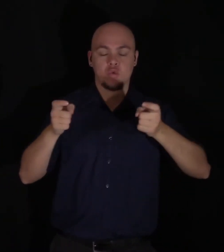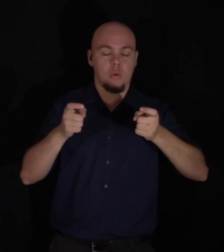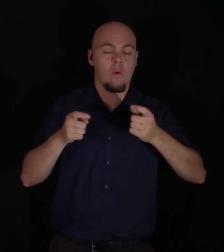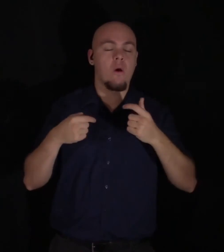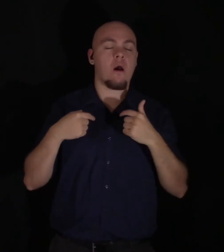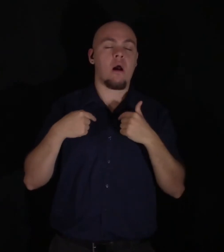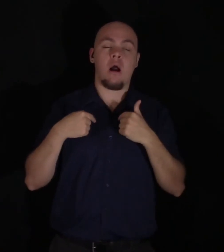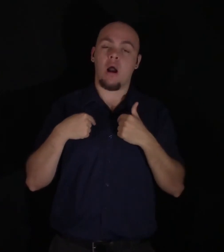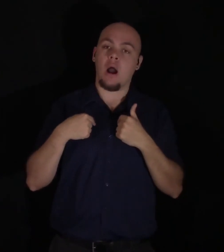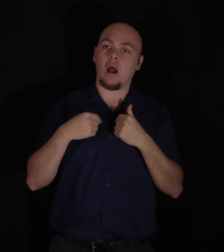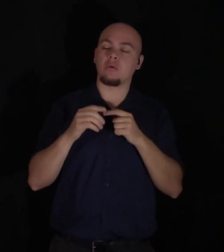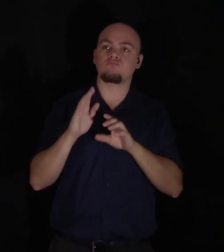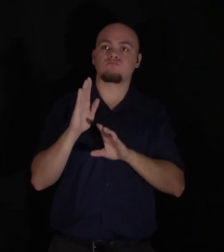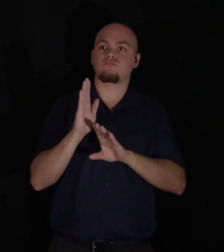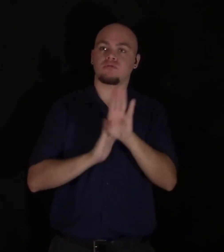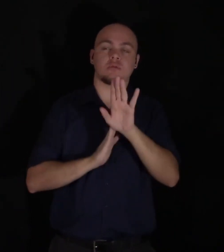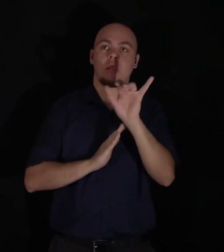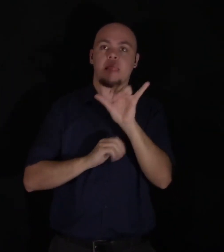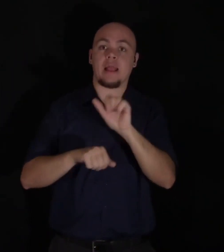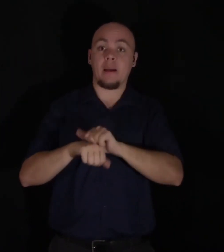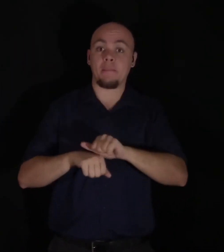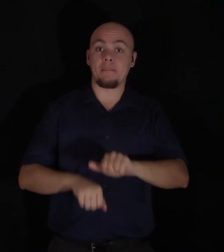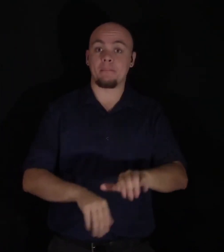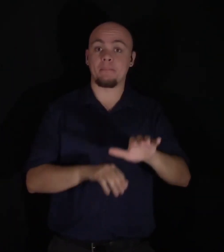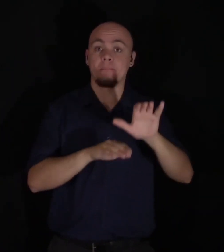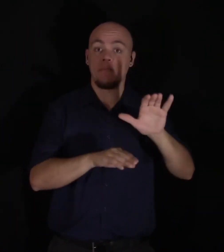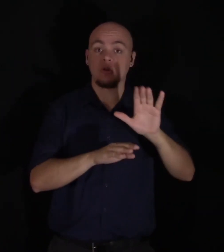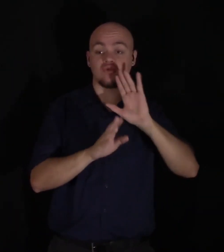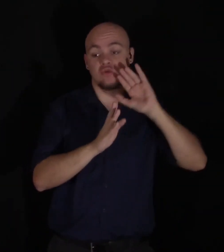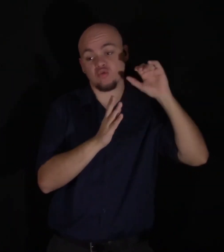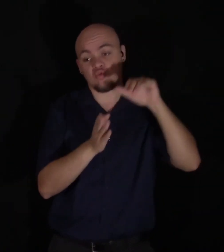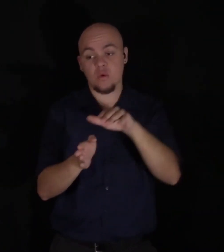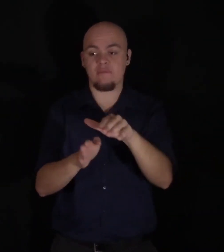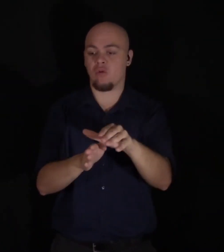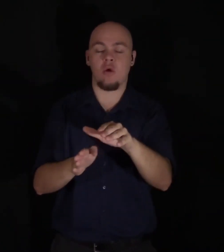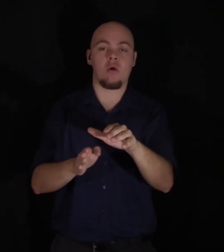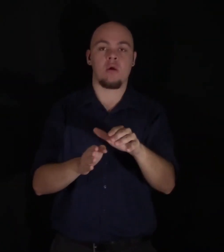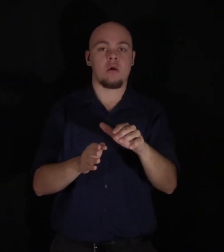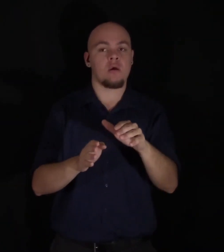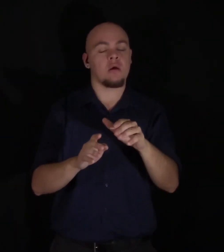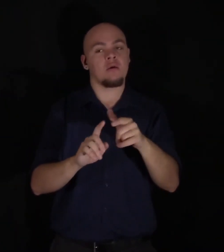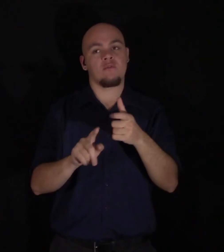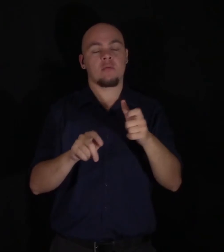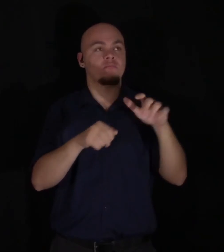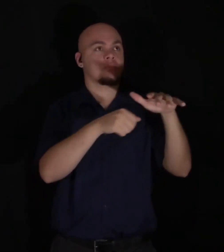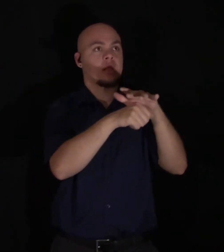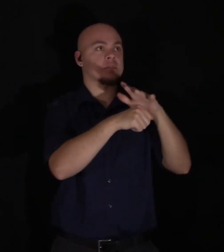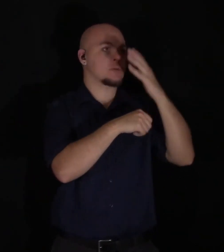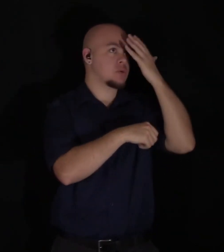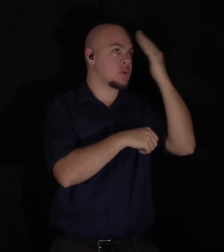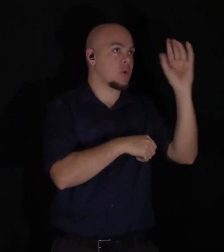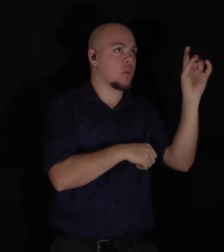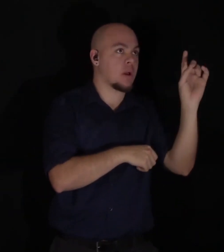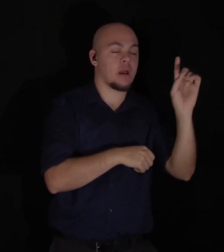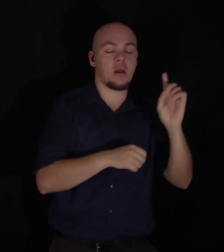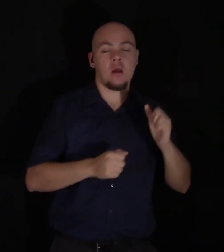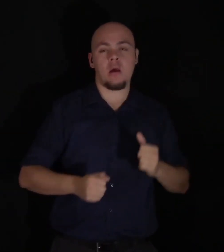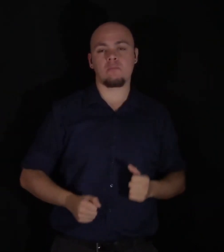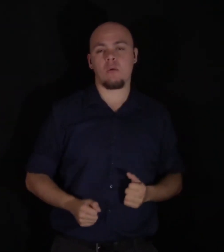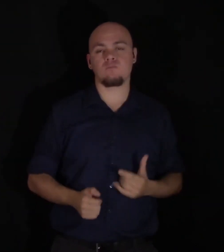like a mountain river, from ignoble and almost forgotten sources. But swelling as it proceeded, it